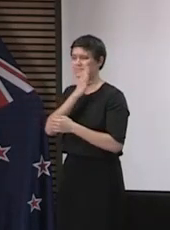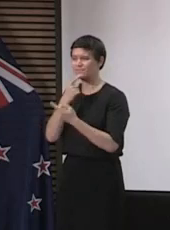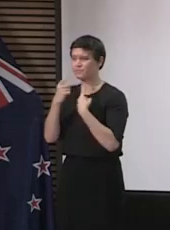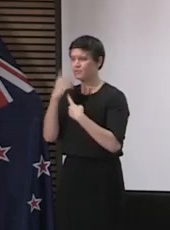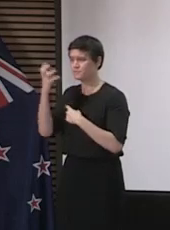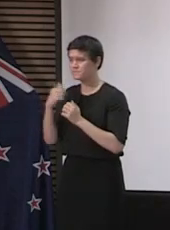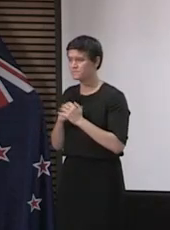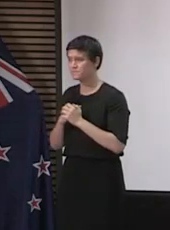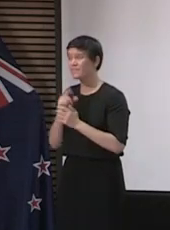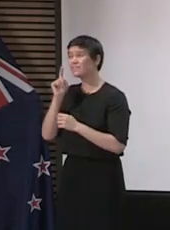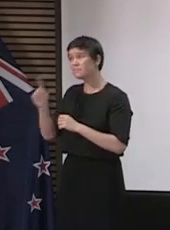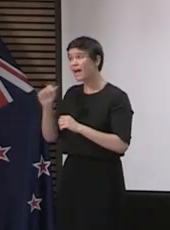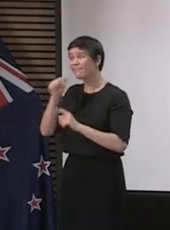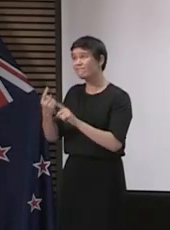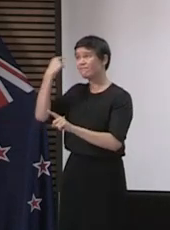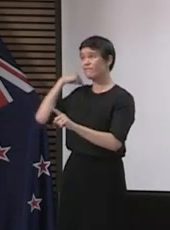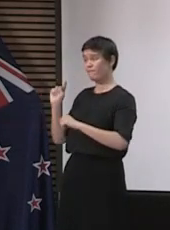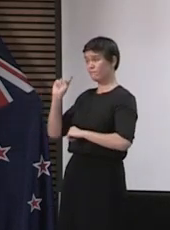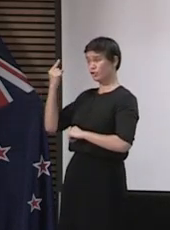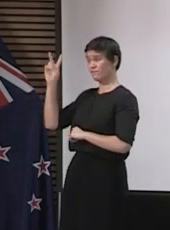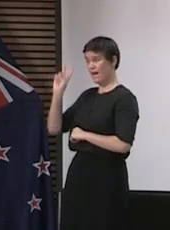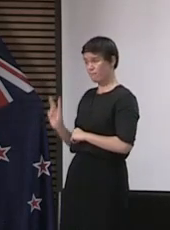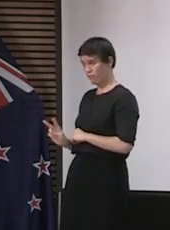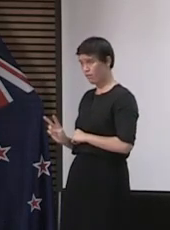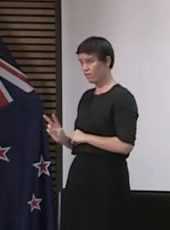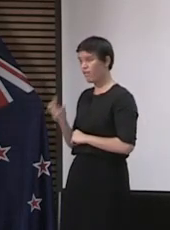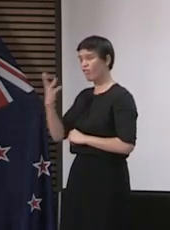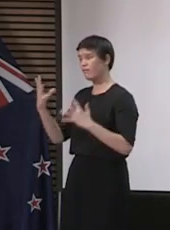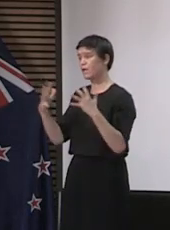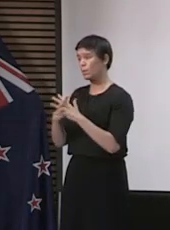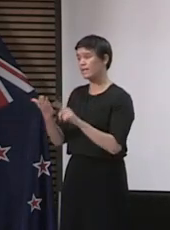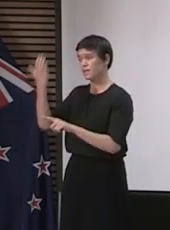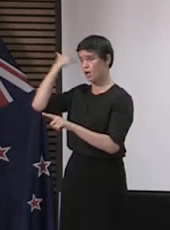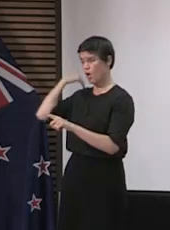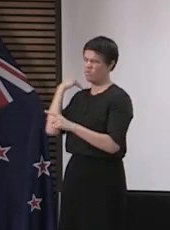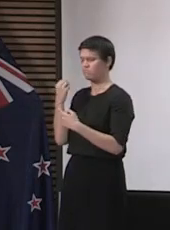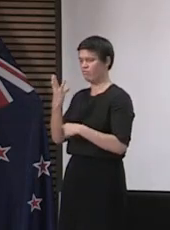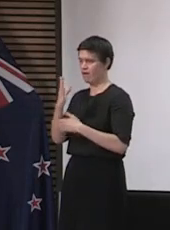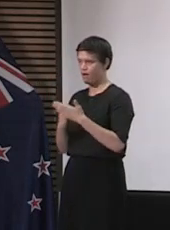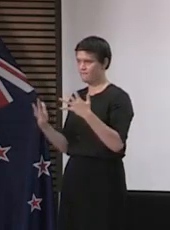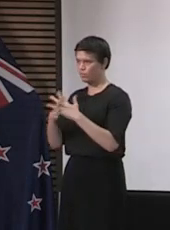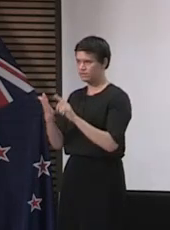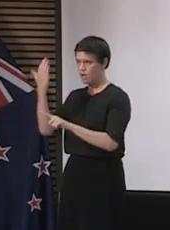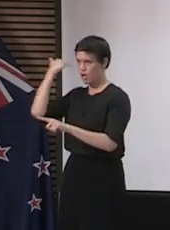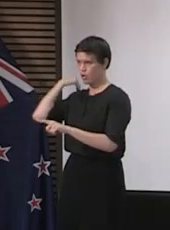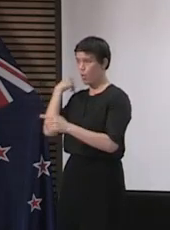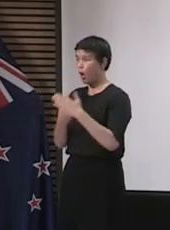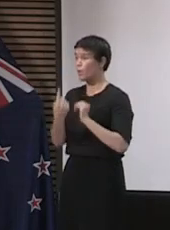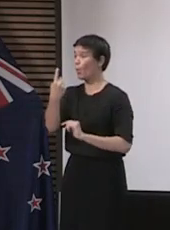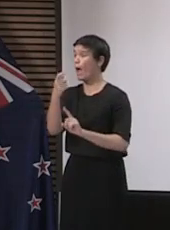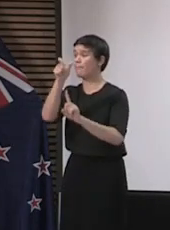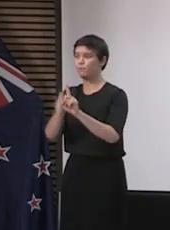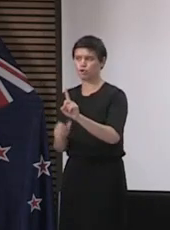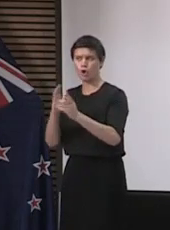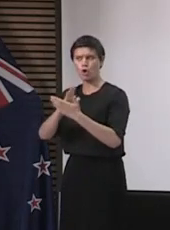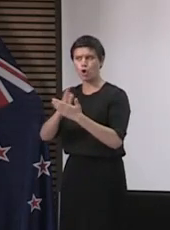since the first of April, so now nearly over three weeks ago, three and a half weeks ago, we've only got that one case and